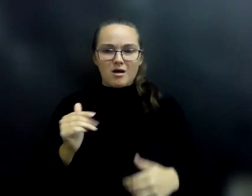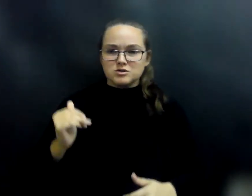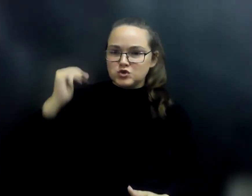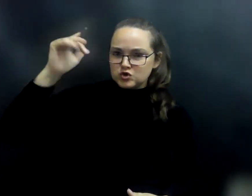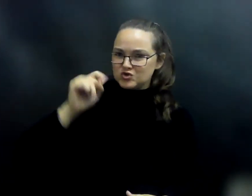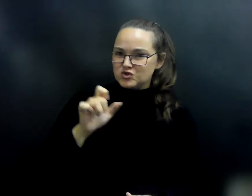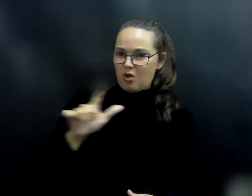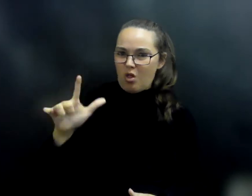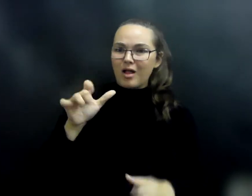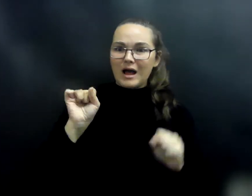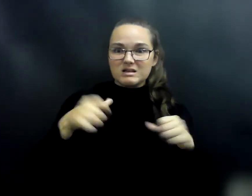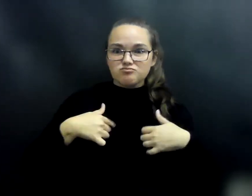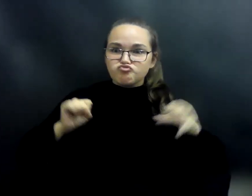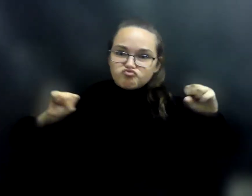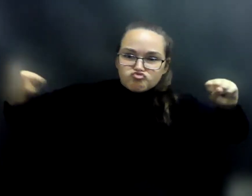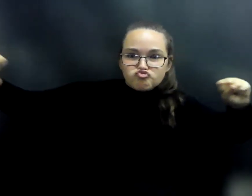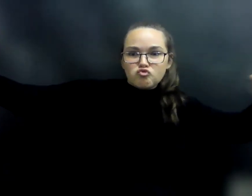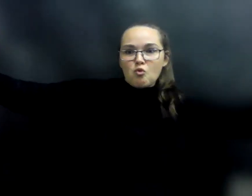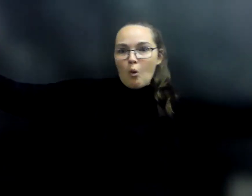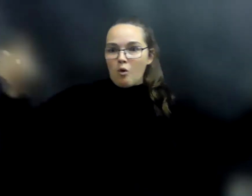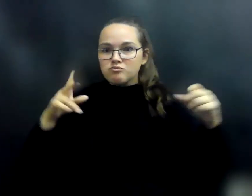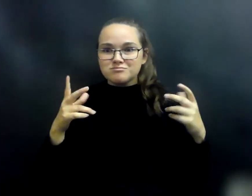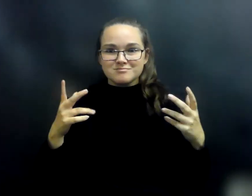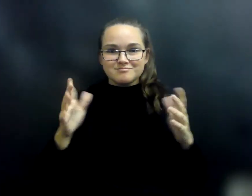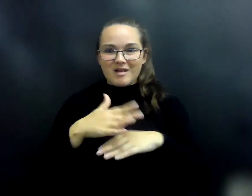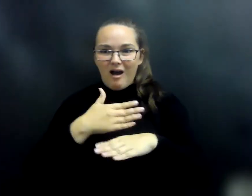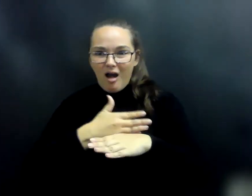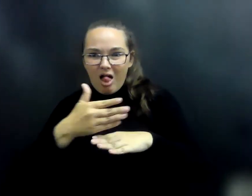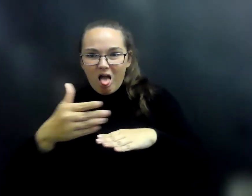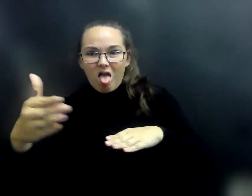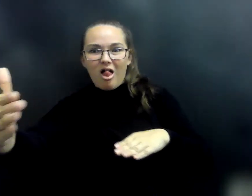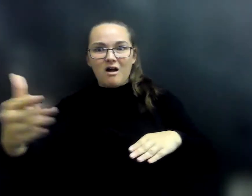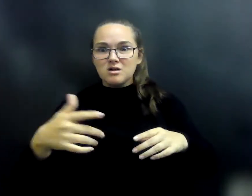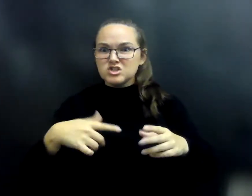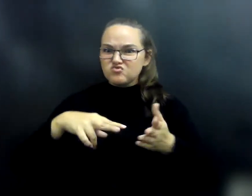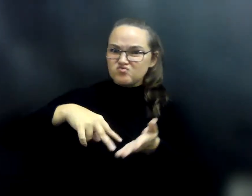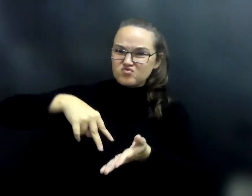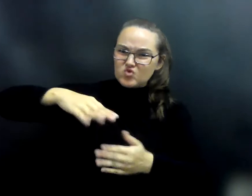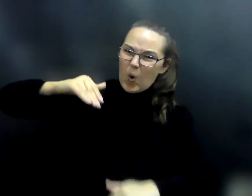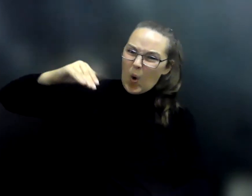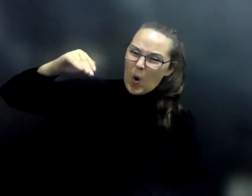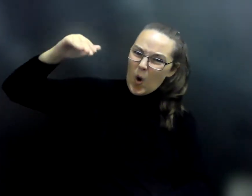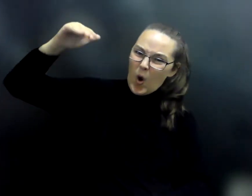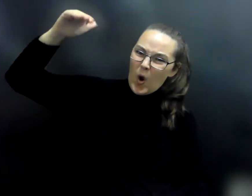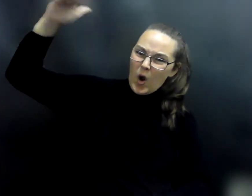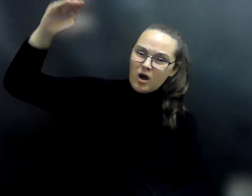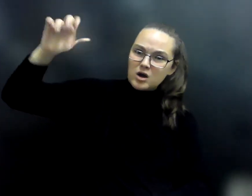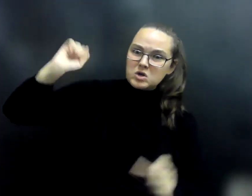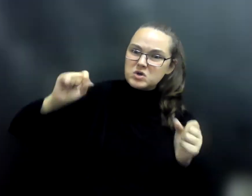even taller. Watch me. Then, tall grew until he could lift the nest out of a nearby tree.